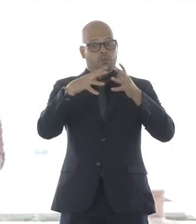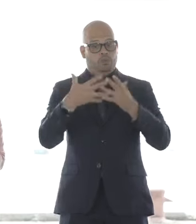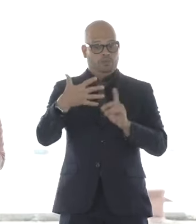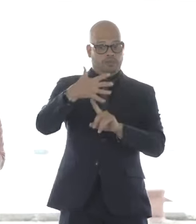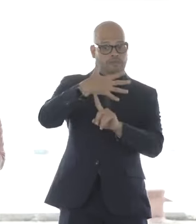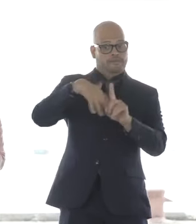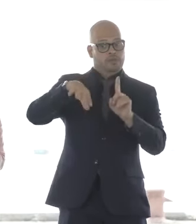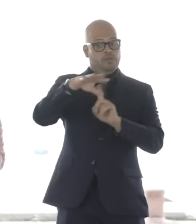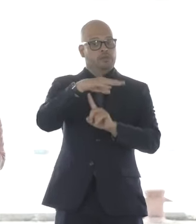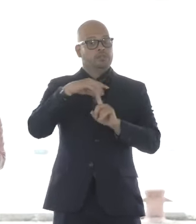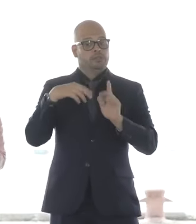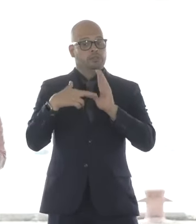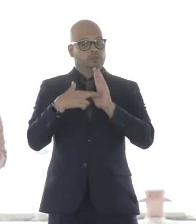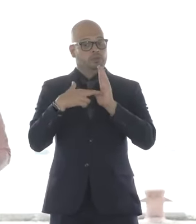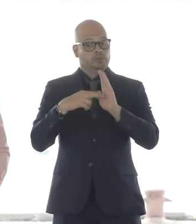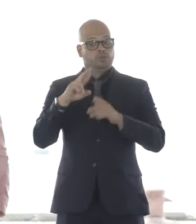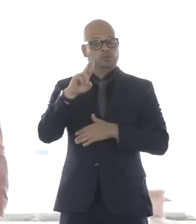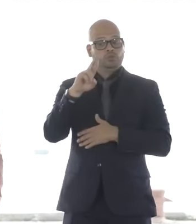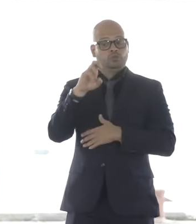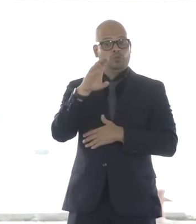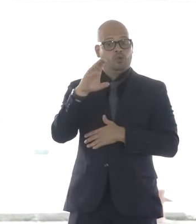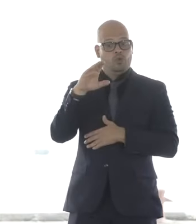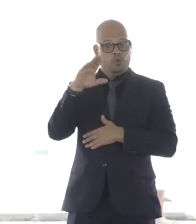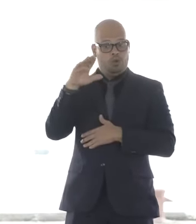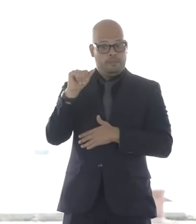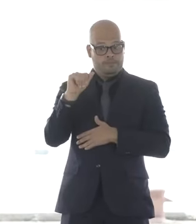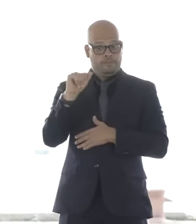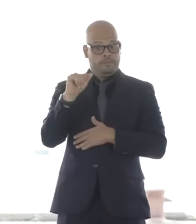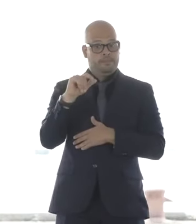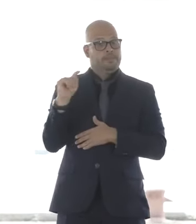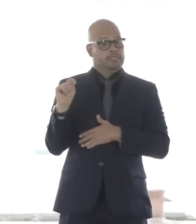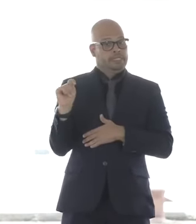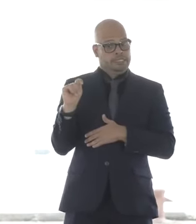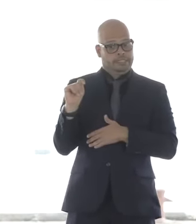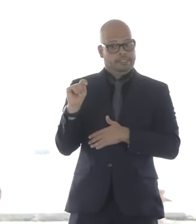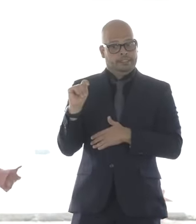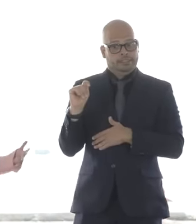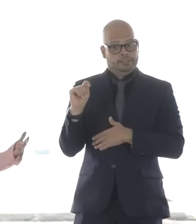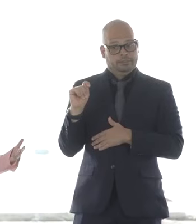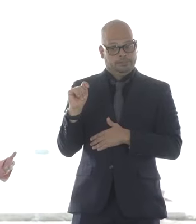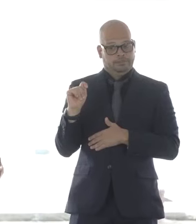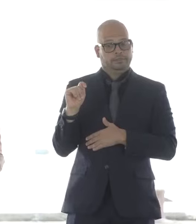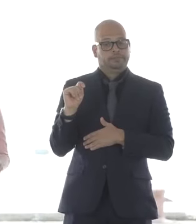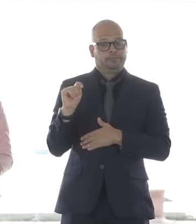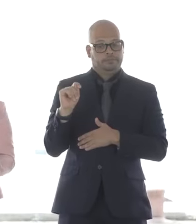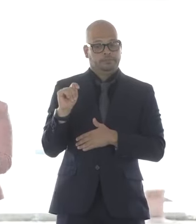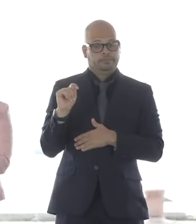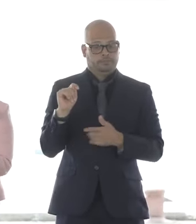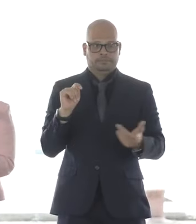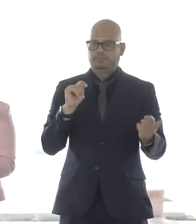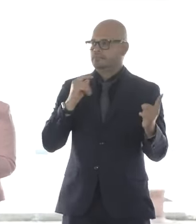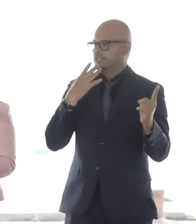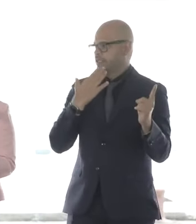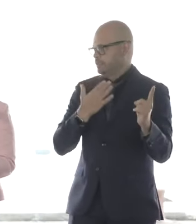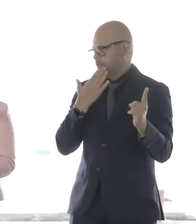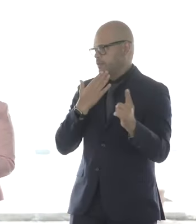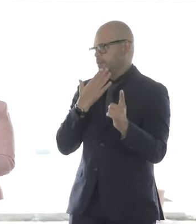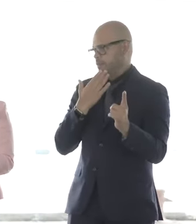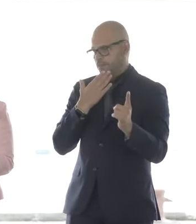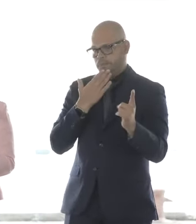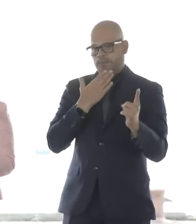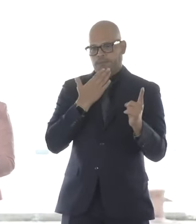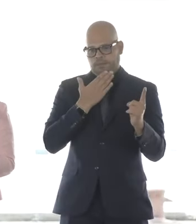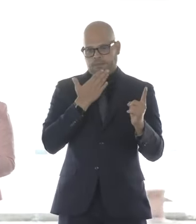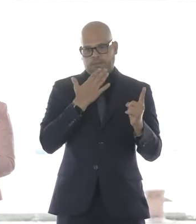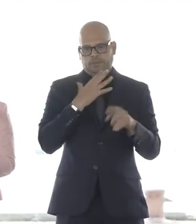and your team for all the work that you do. So we've heard a little bit about setbacks lately in this space, and we've certainly heard people try to knock this industry.